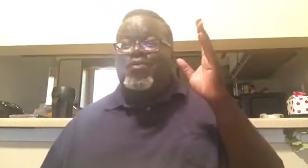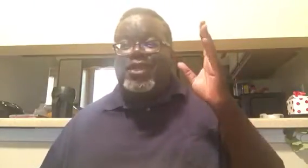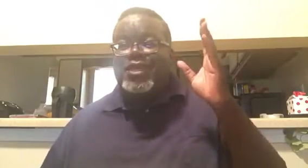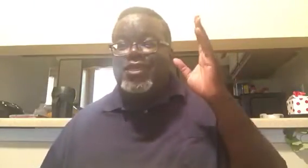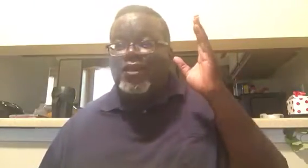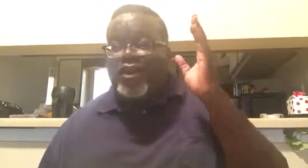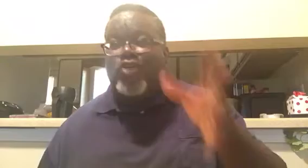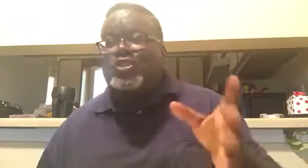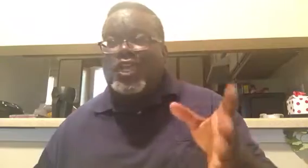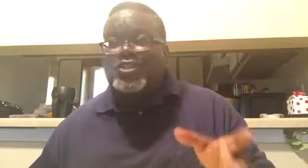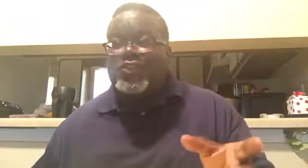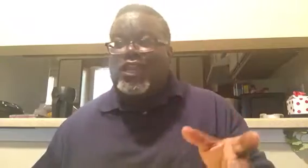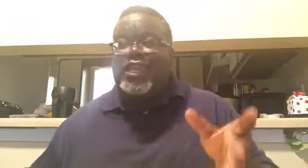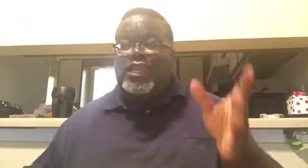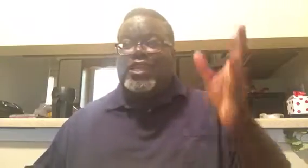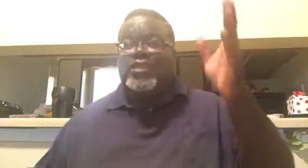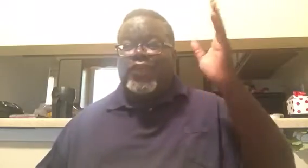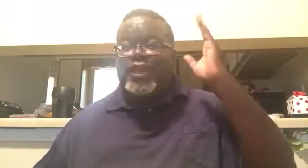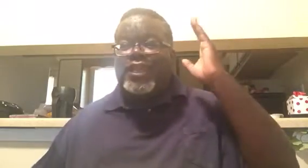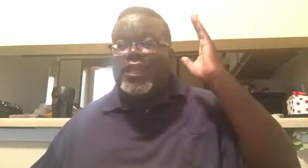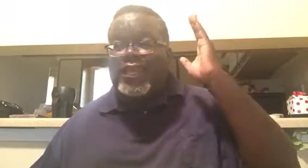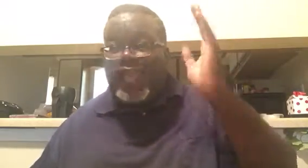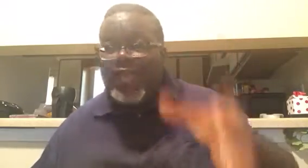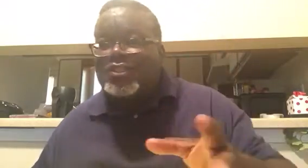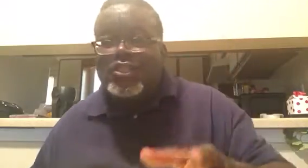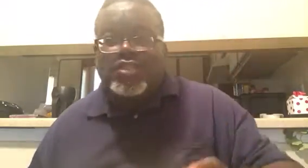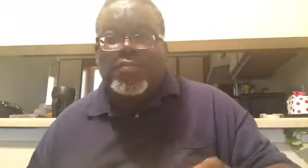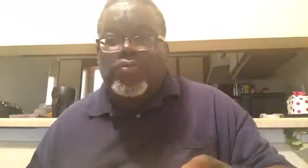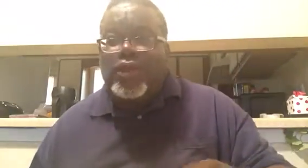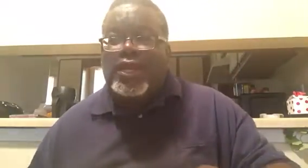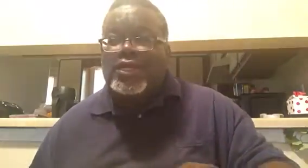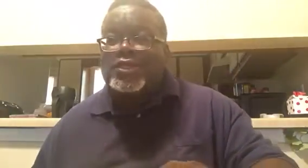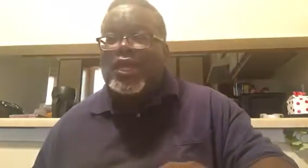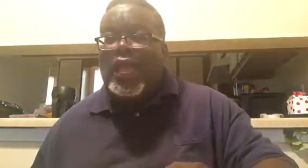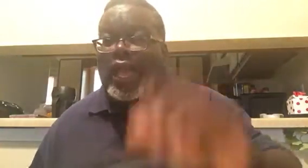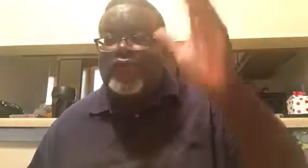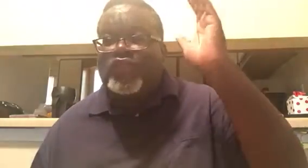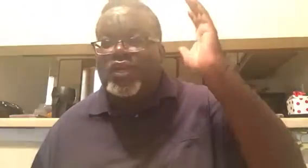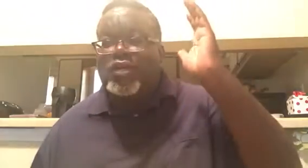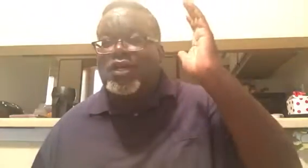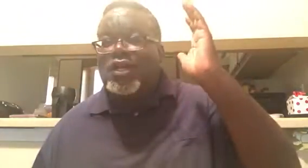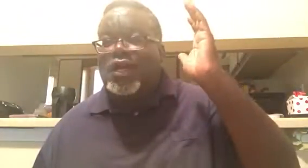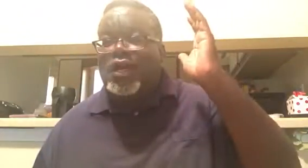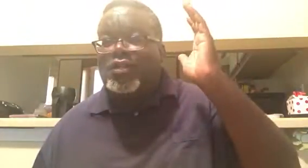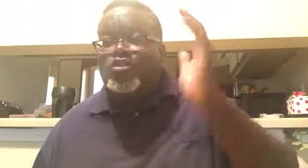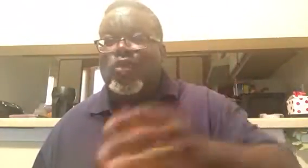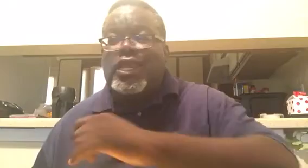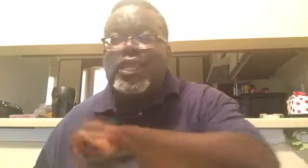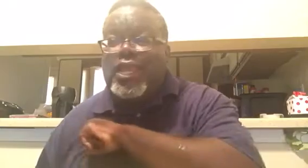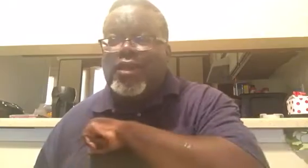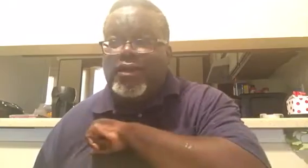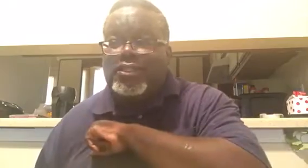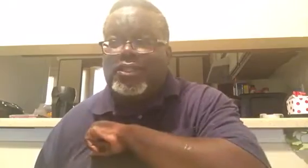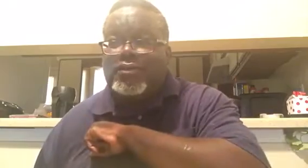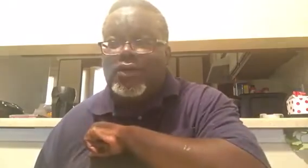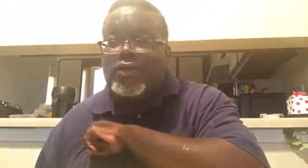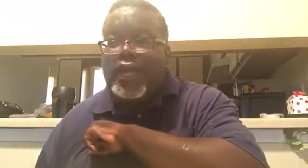be the coach that you need. They're getting answers to prayers after, uh, 20 years. Okay.